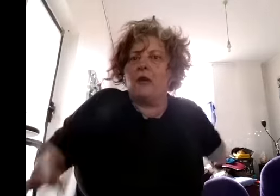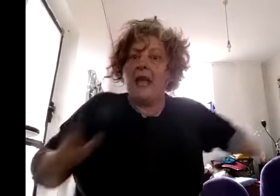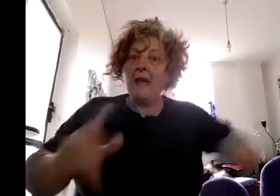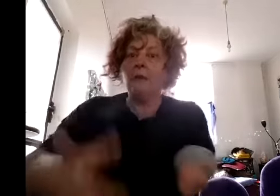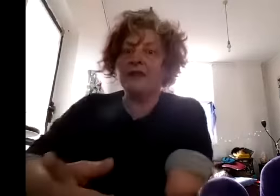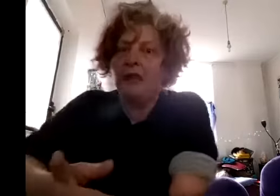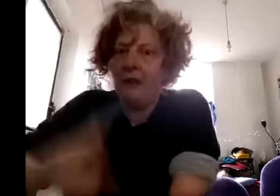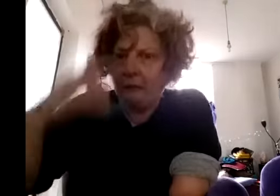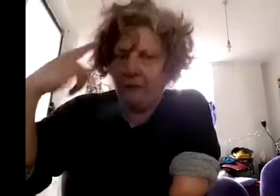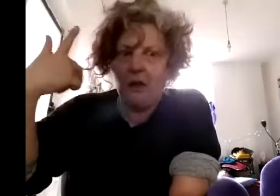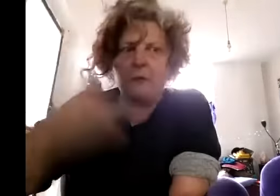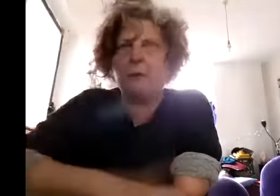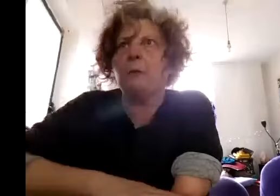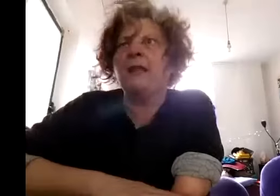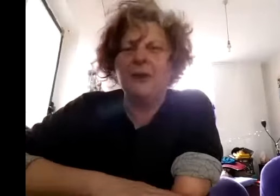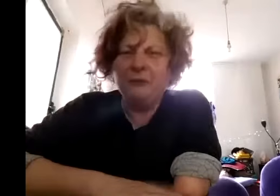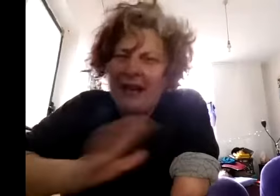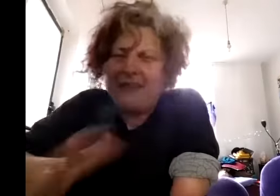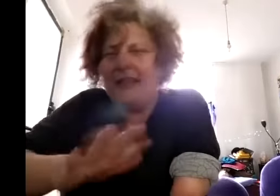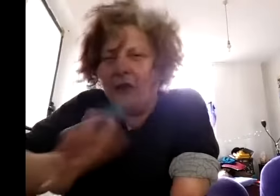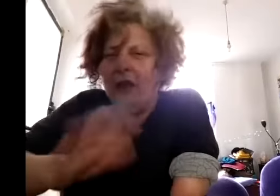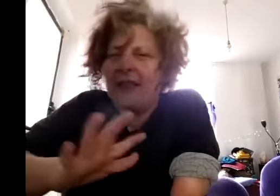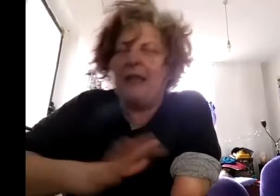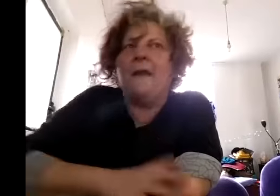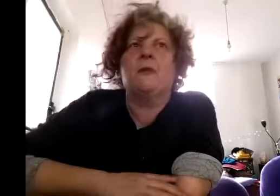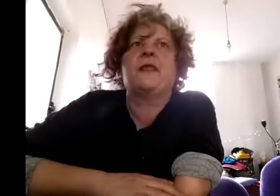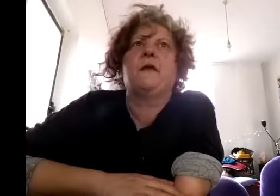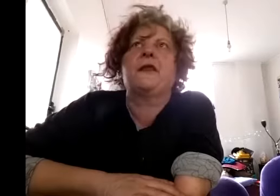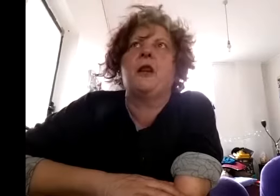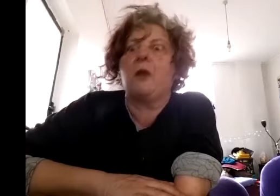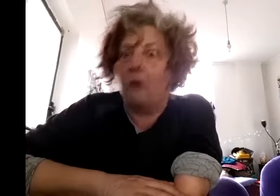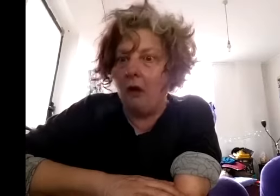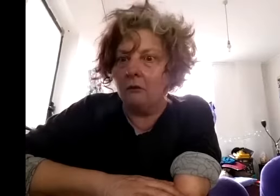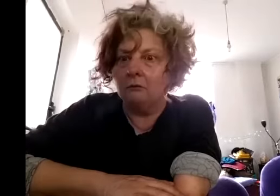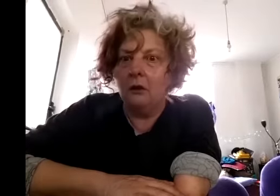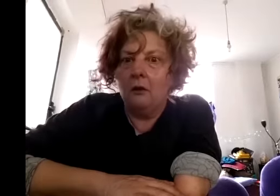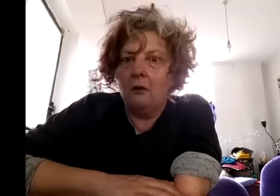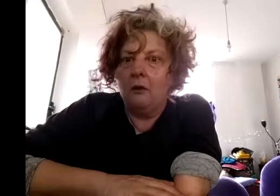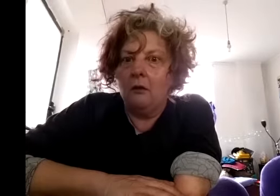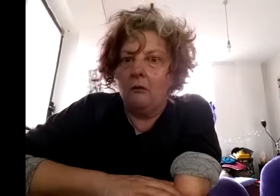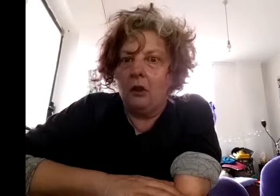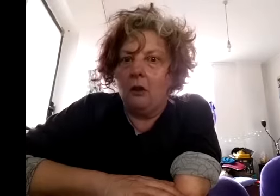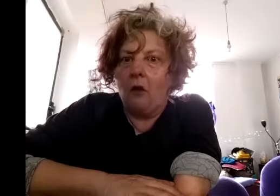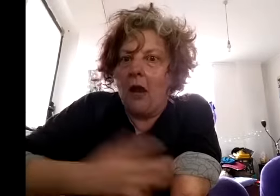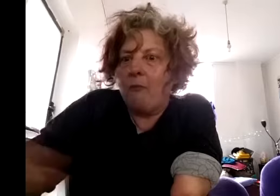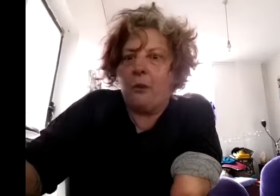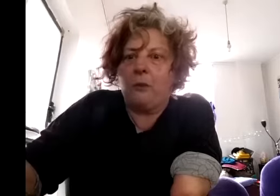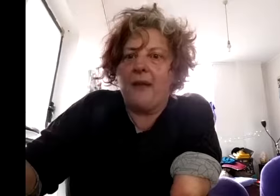and that was kind of the but I was probably 18 or 19 and that was the first time I thought oh you know I am problematic